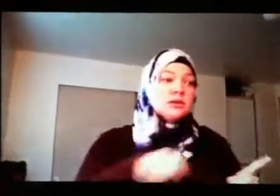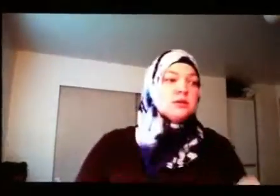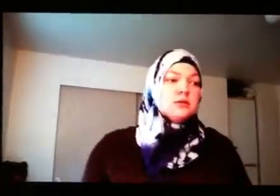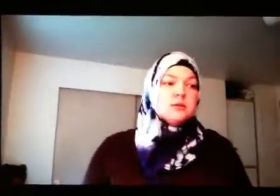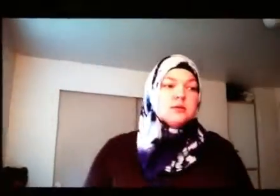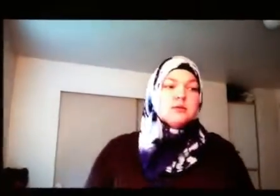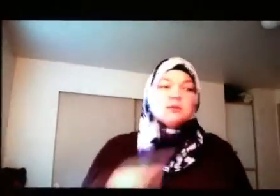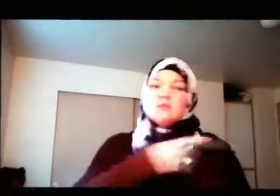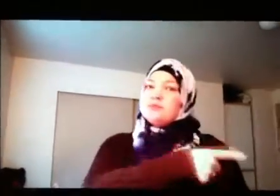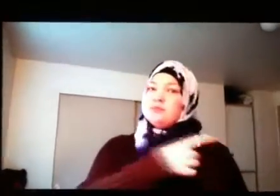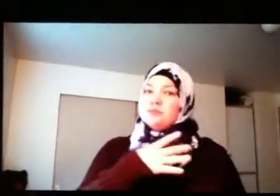They'd friend the girl.